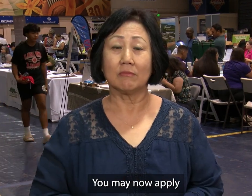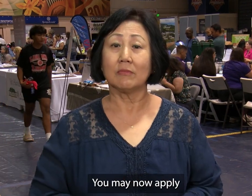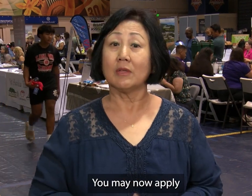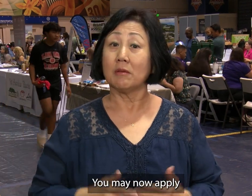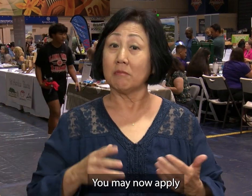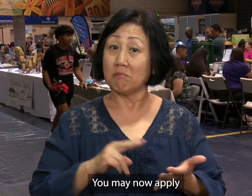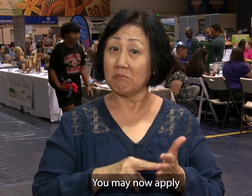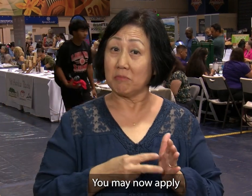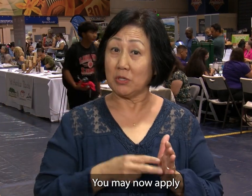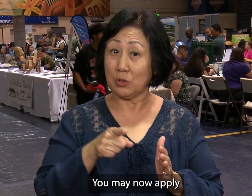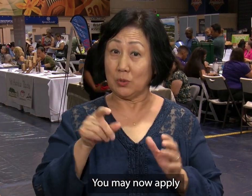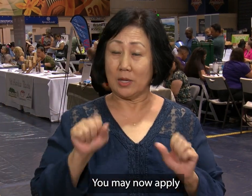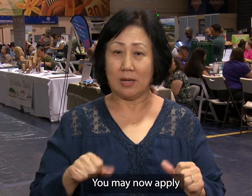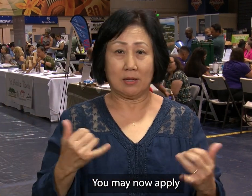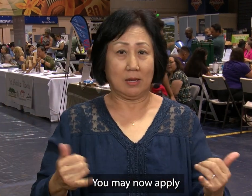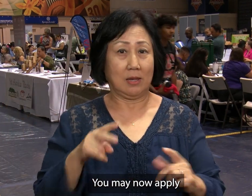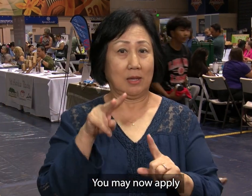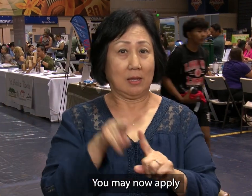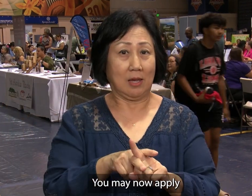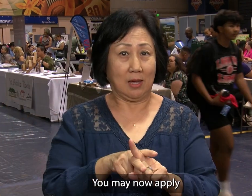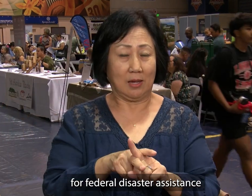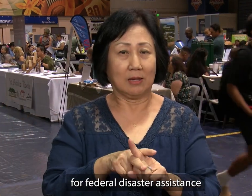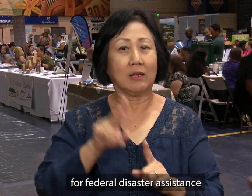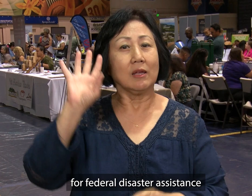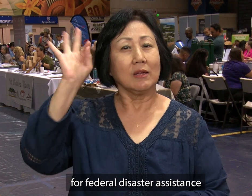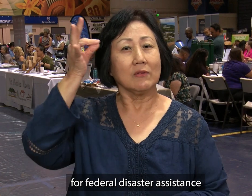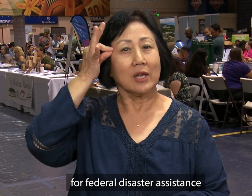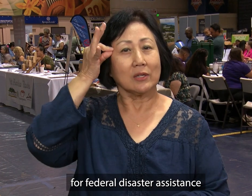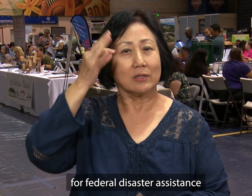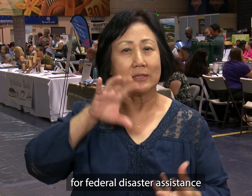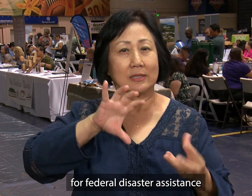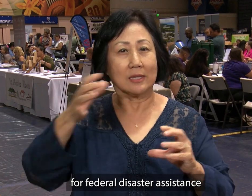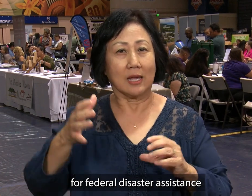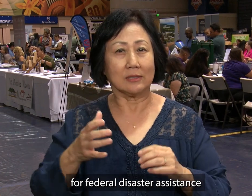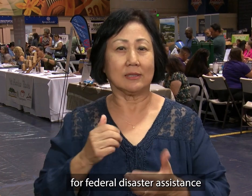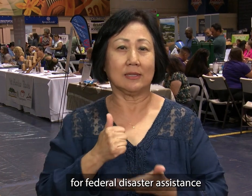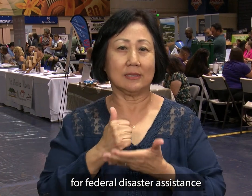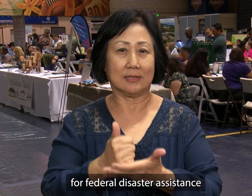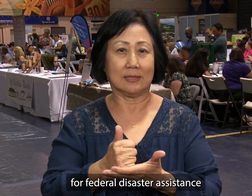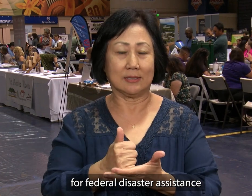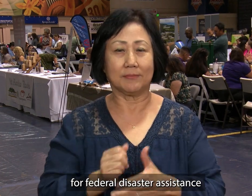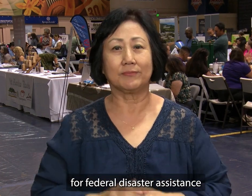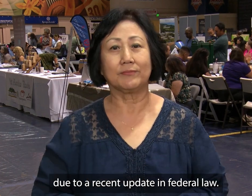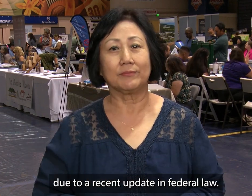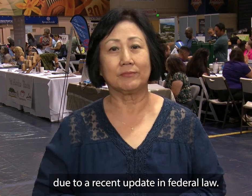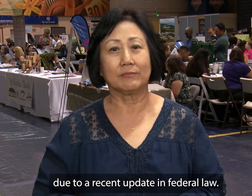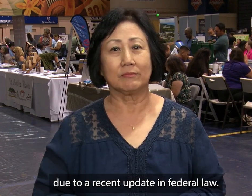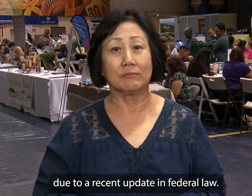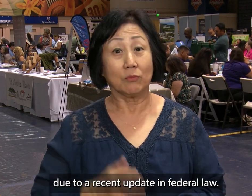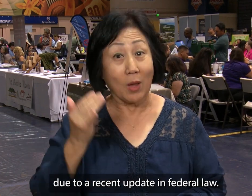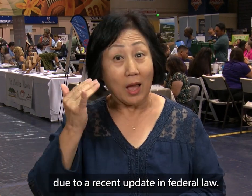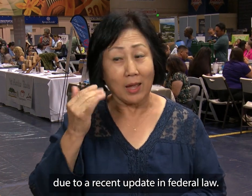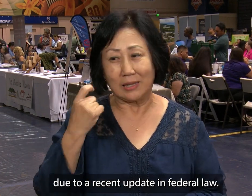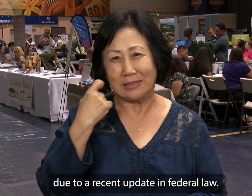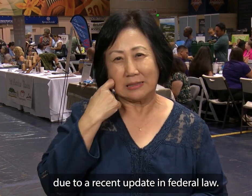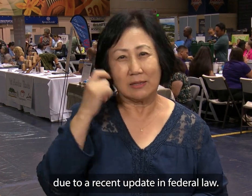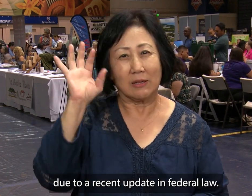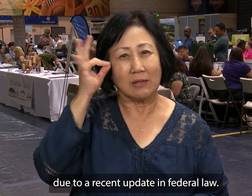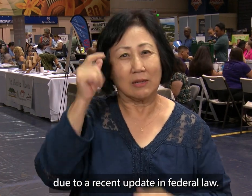now apply for federal disaster assistance due to a recent update in